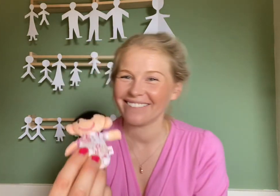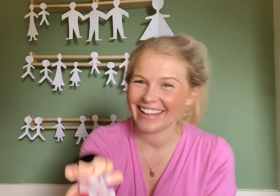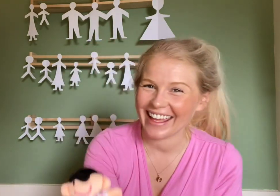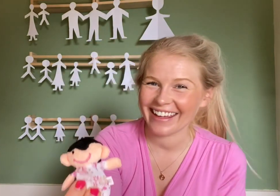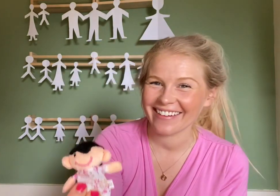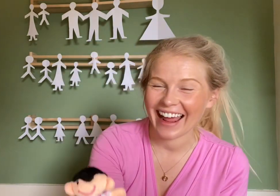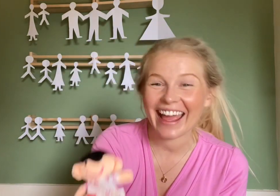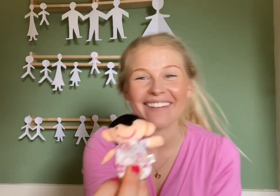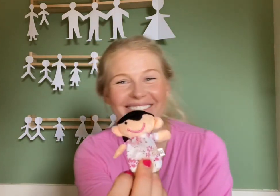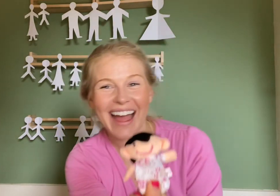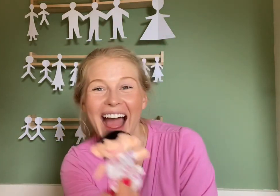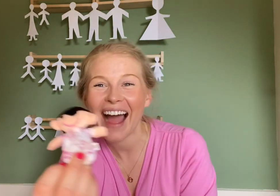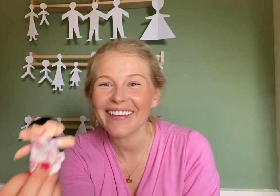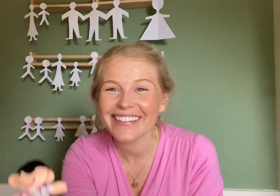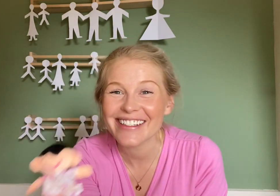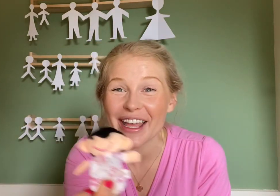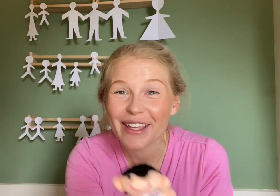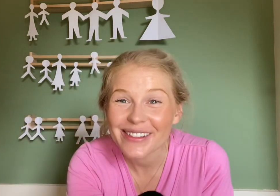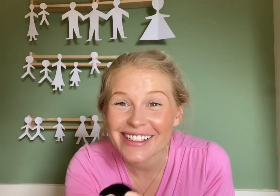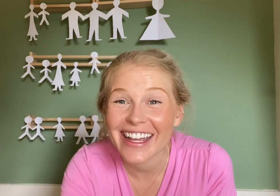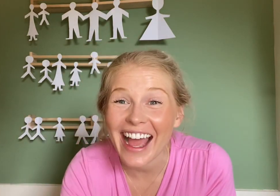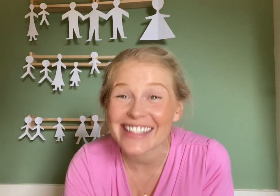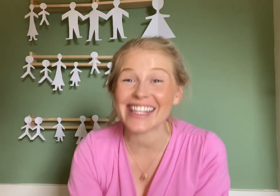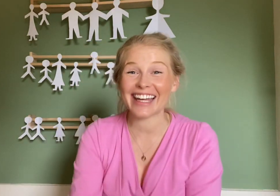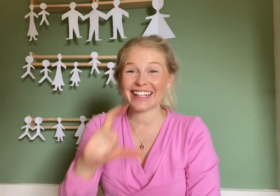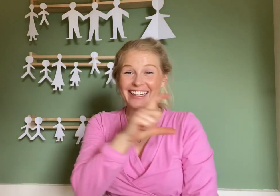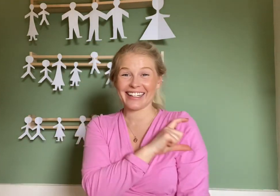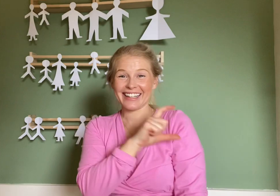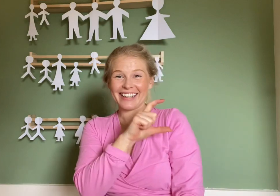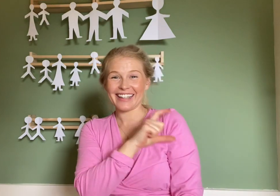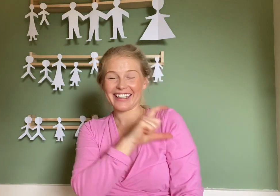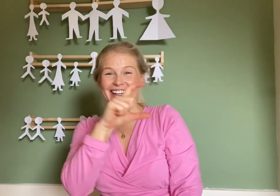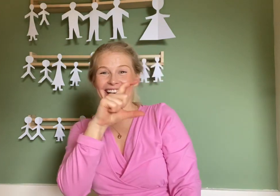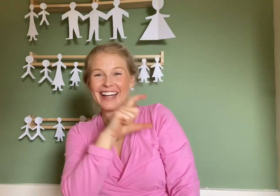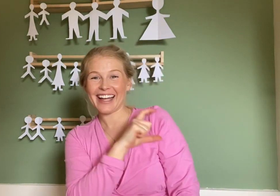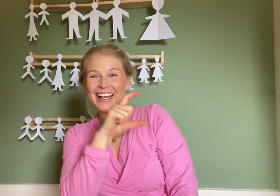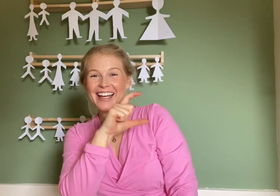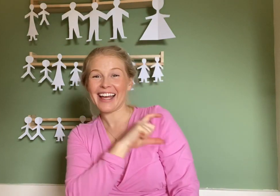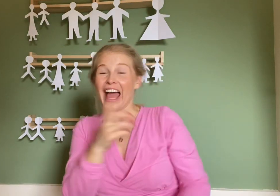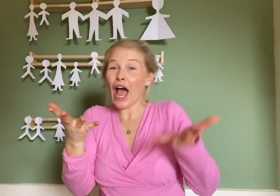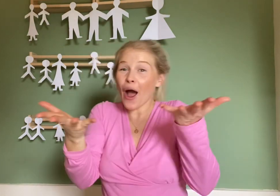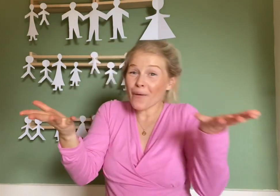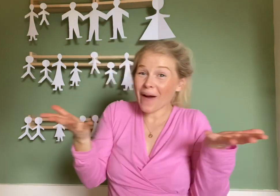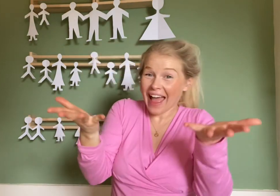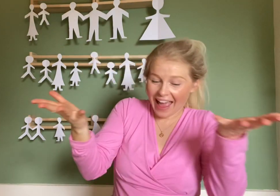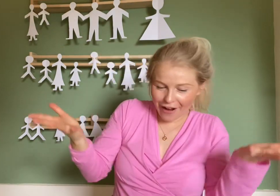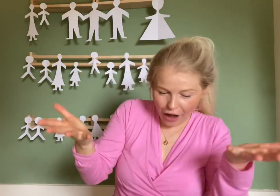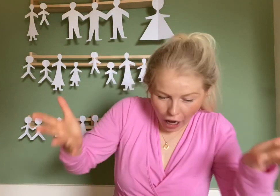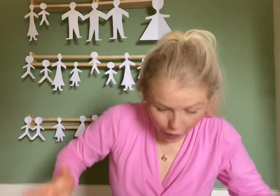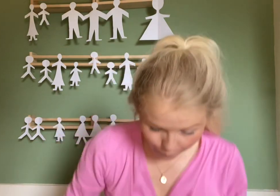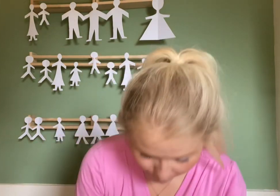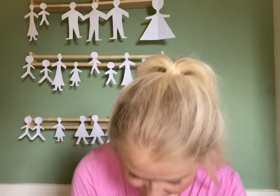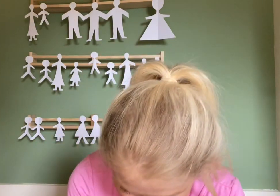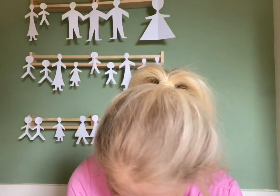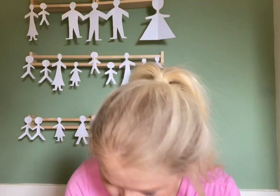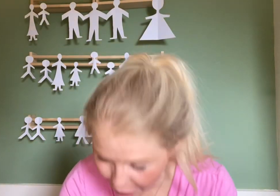here I am, how do you do? Cousin Cousin finger, cousin finger, are you? Where are you?